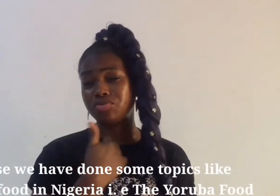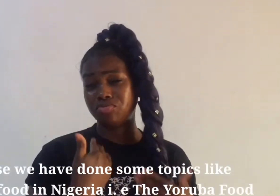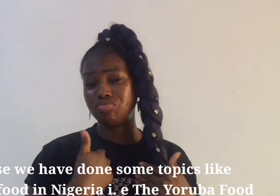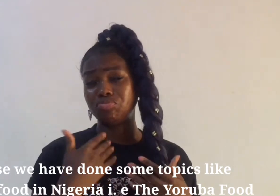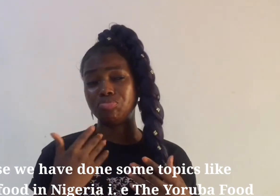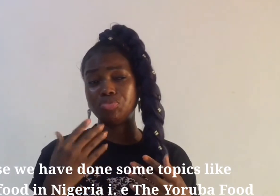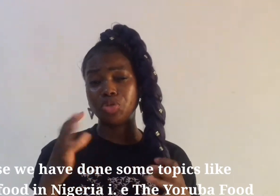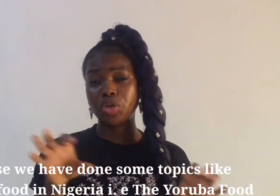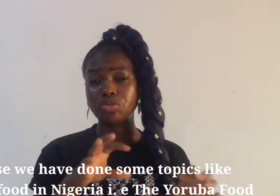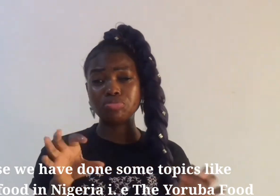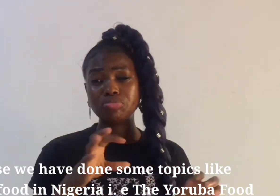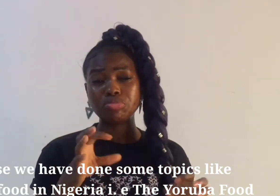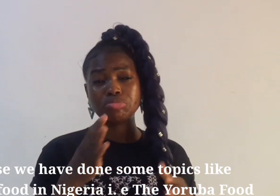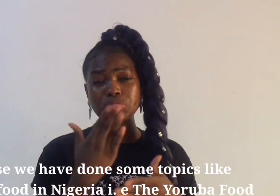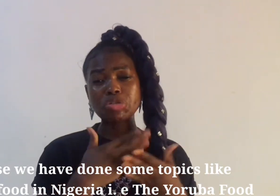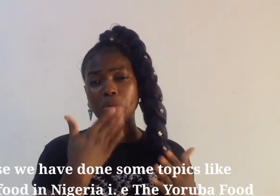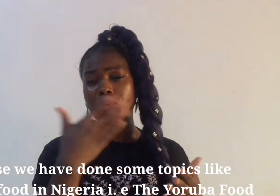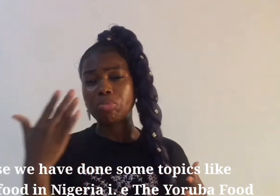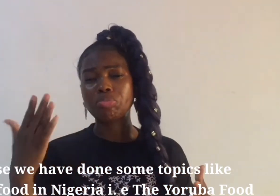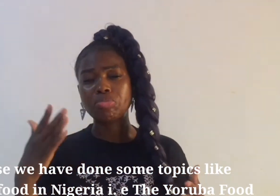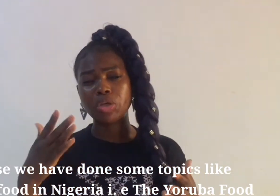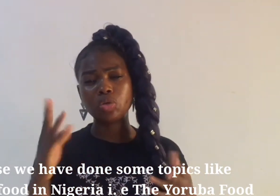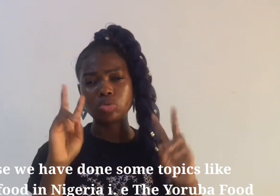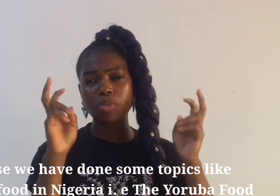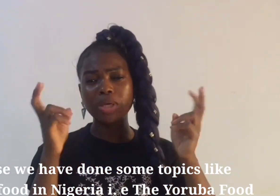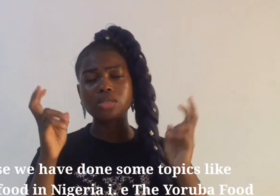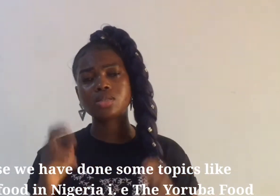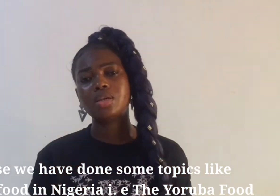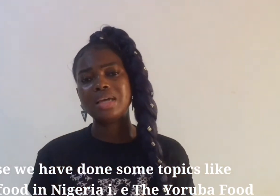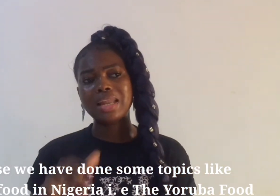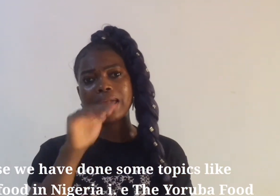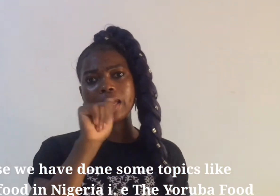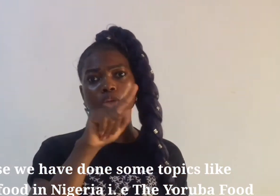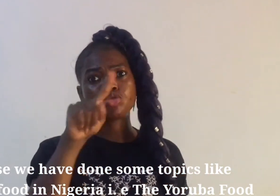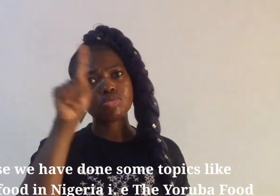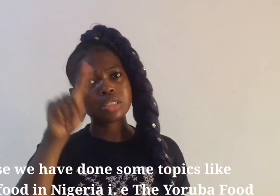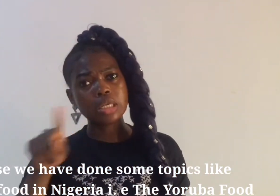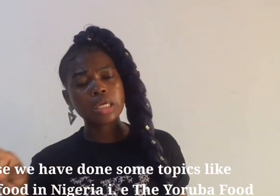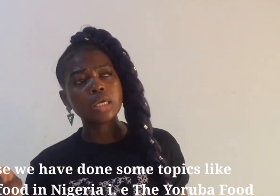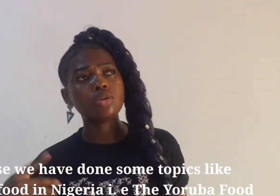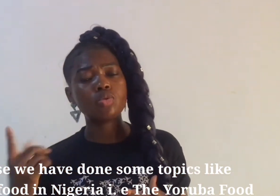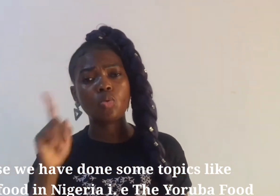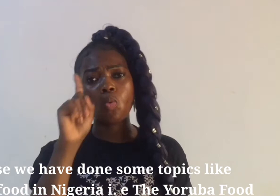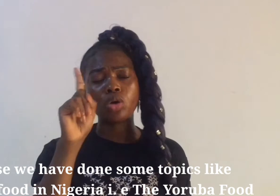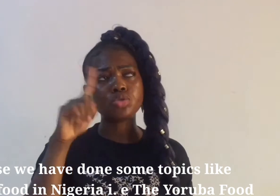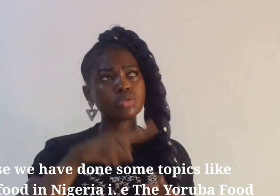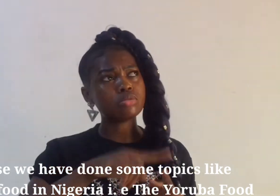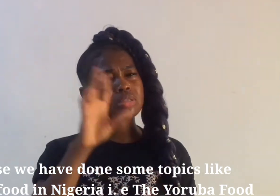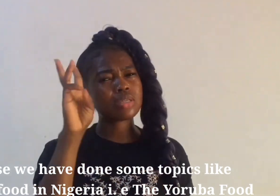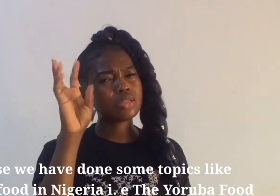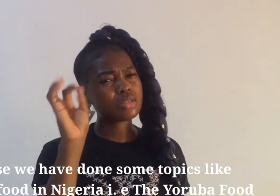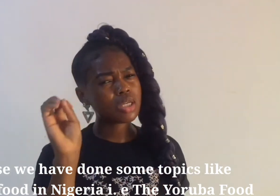done some you know topics like a to c about 1 to 60